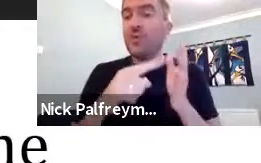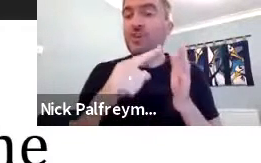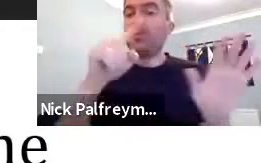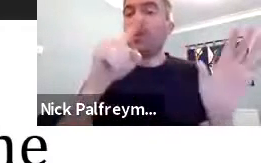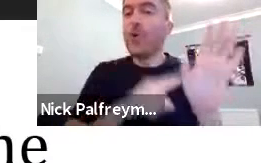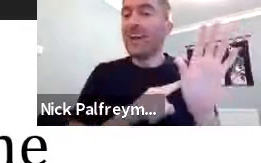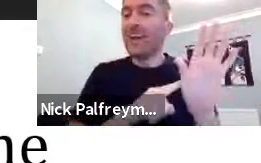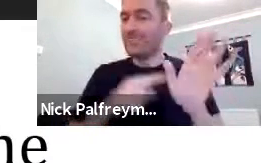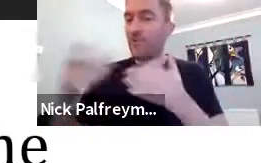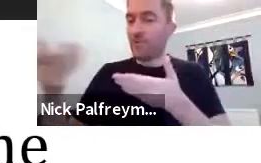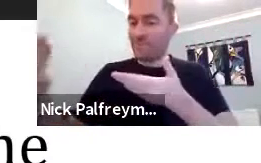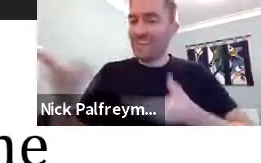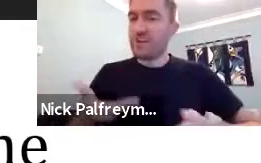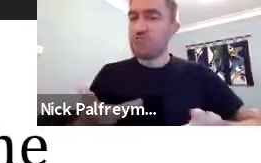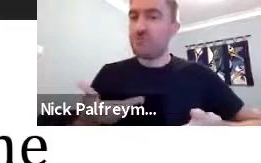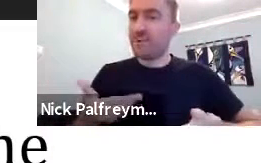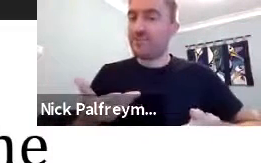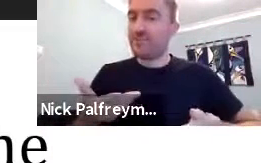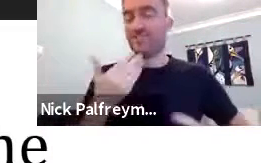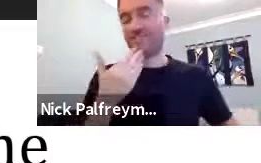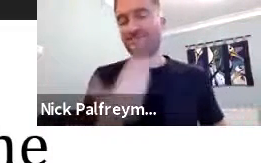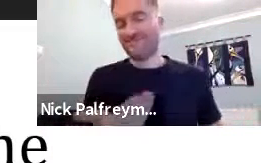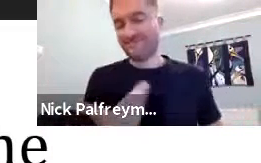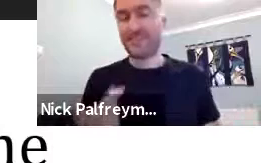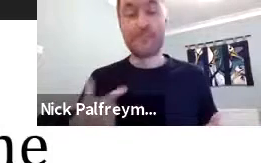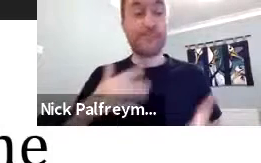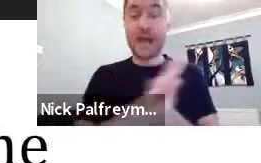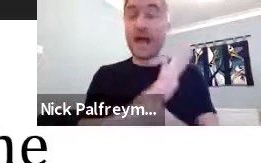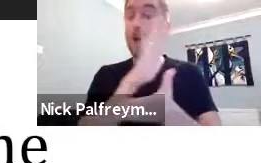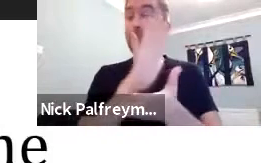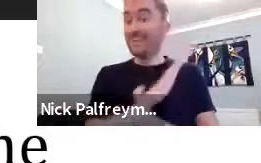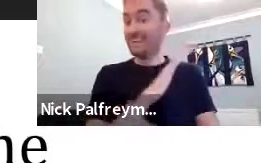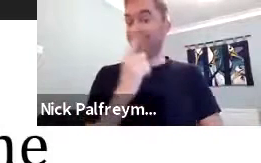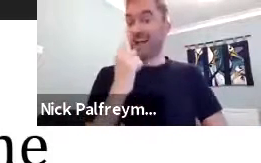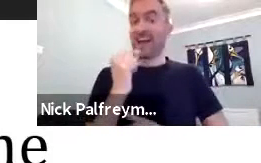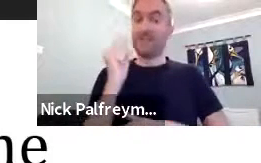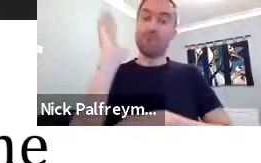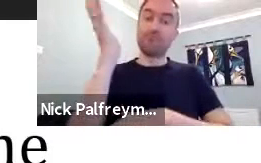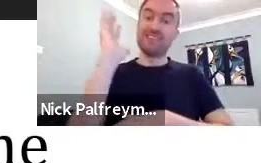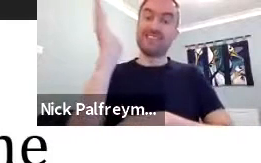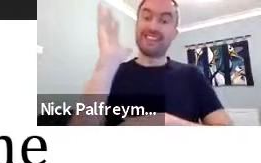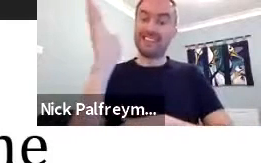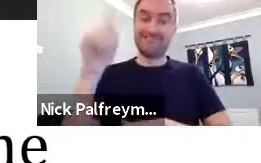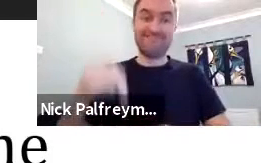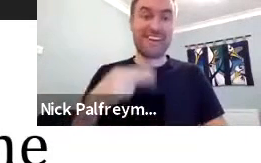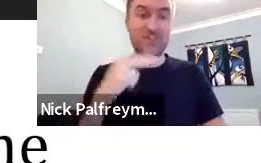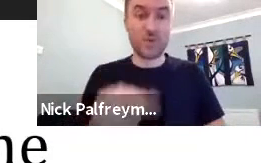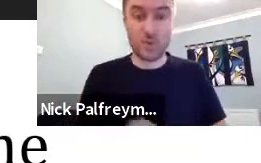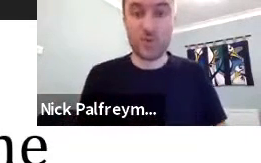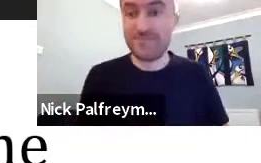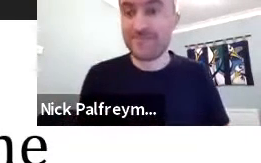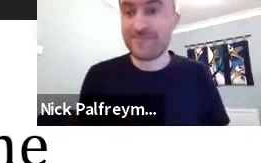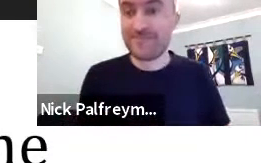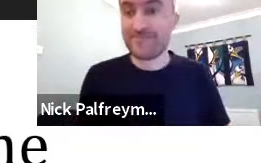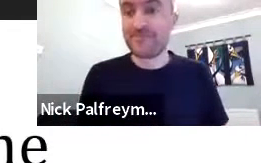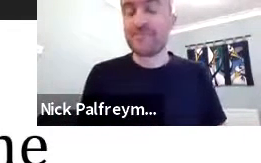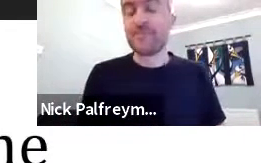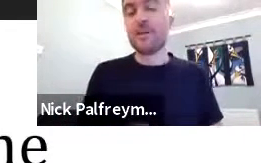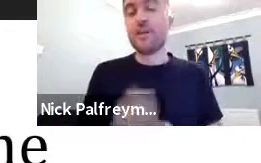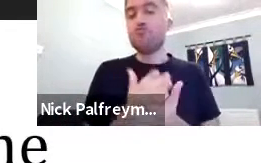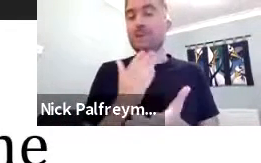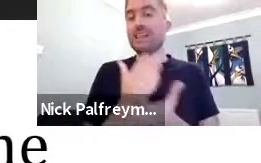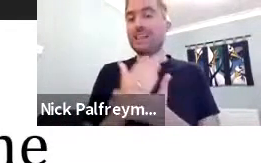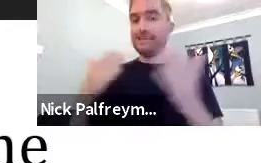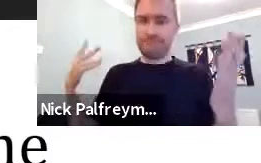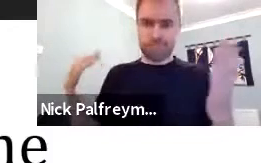So thank you very much Joey for that introduction. I'm really delighted to be here today presenting